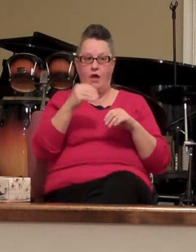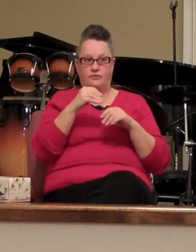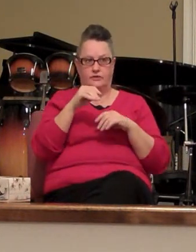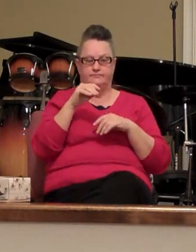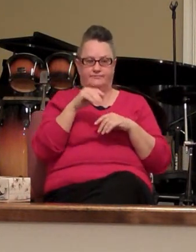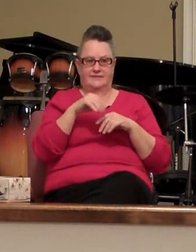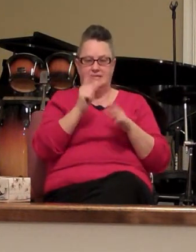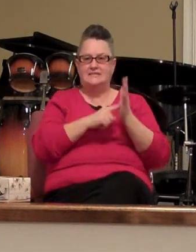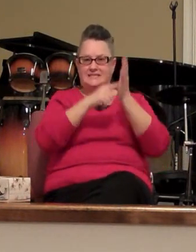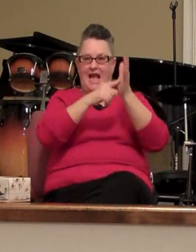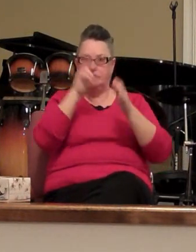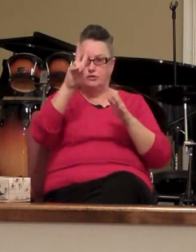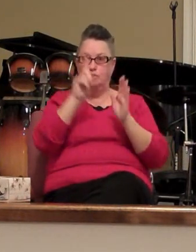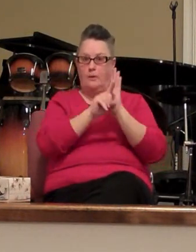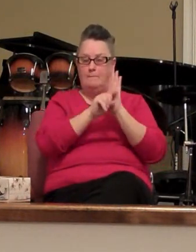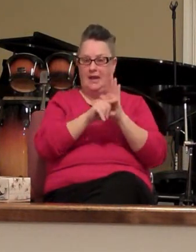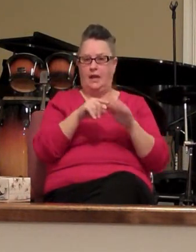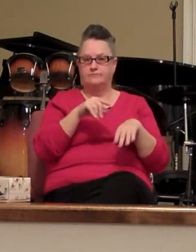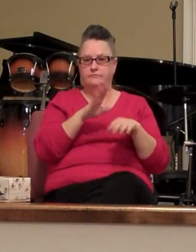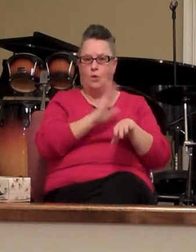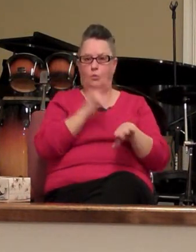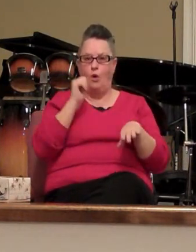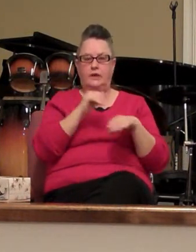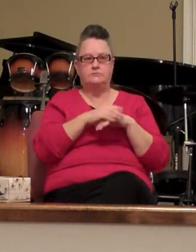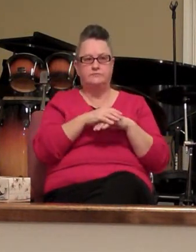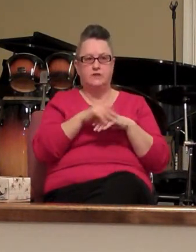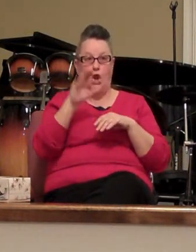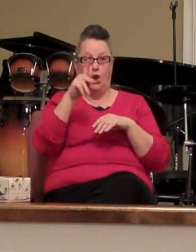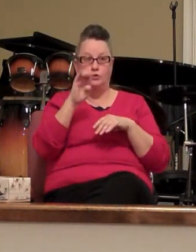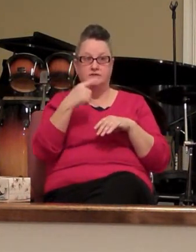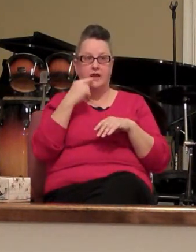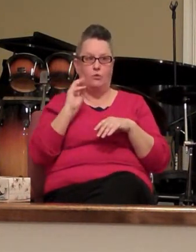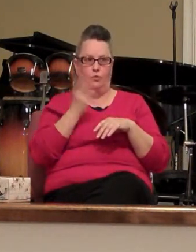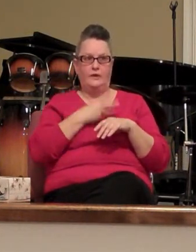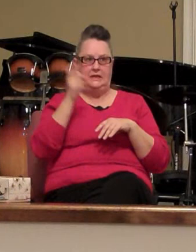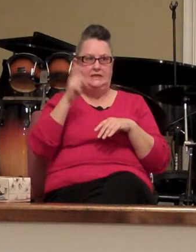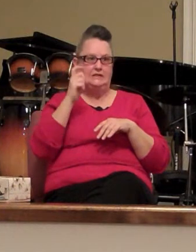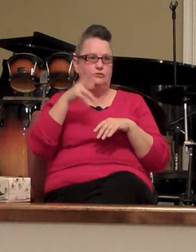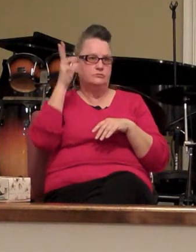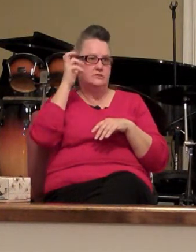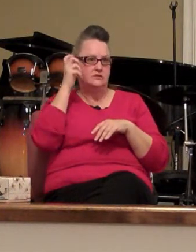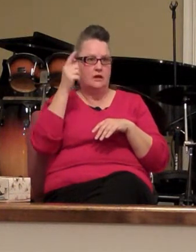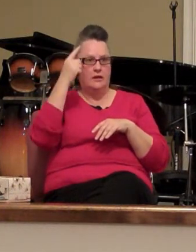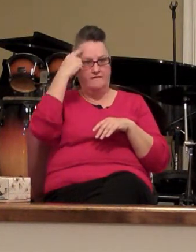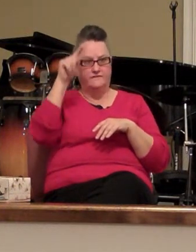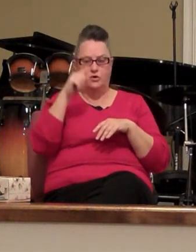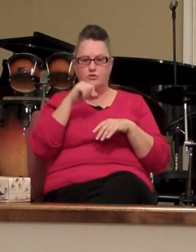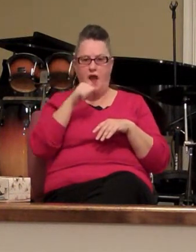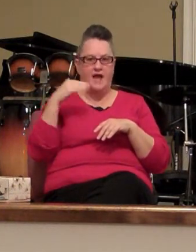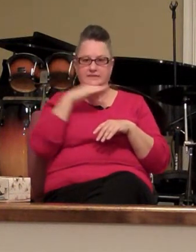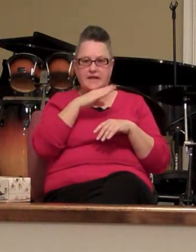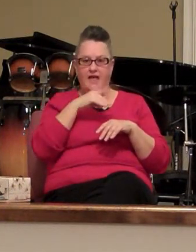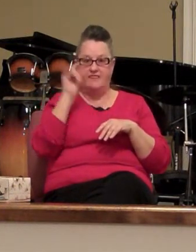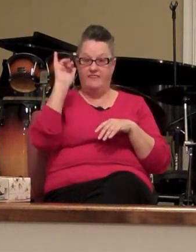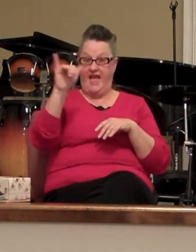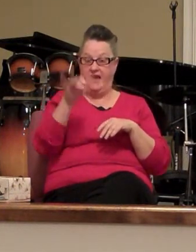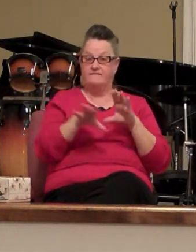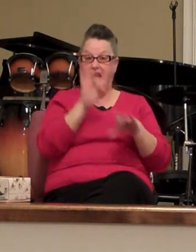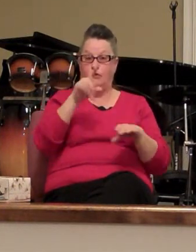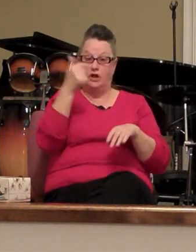of Jesus second return Luke says that we should take heed that we are not deceived for men will say that they have found another way than